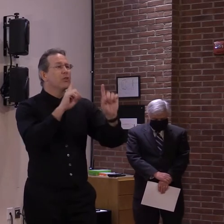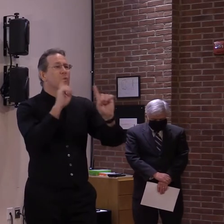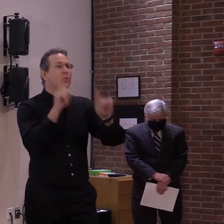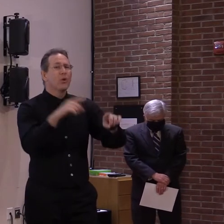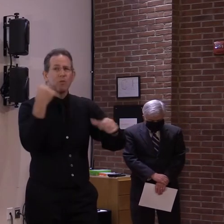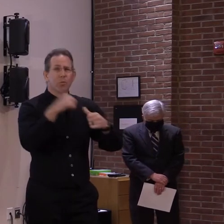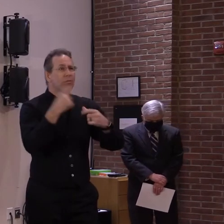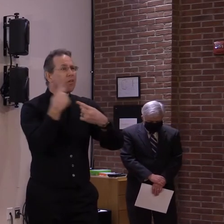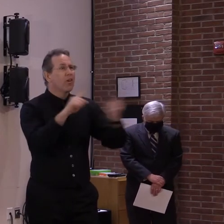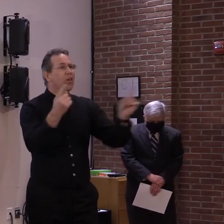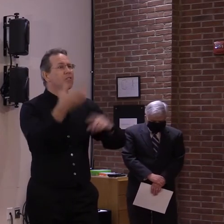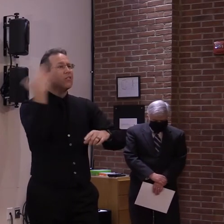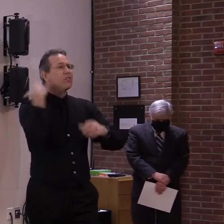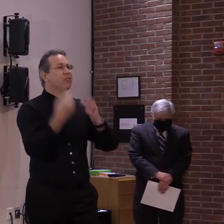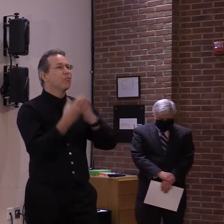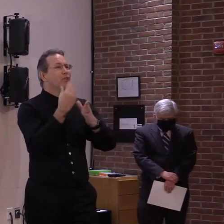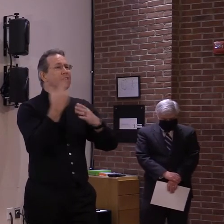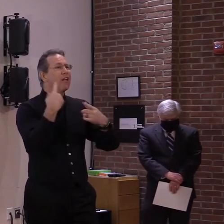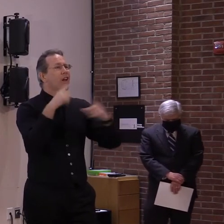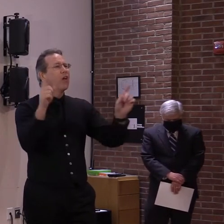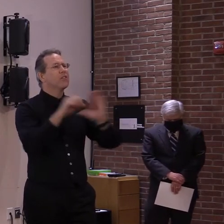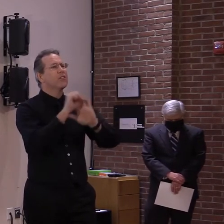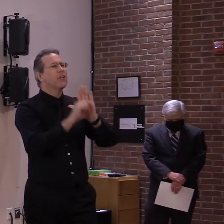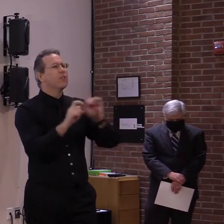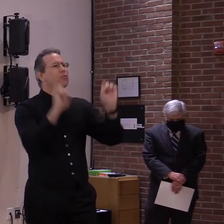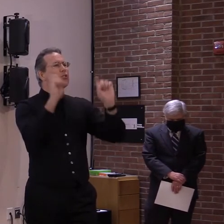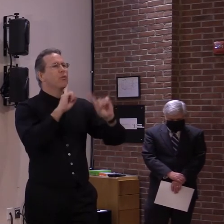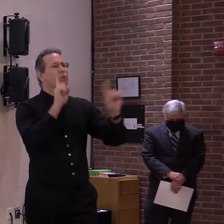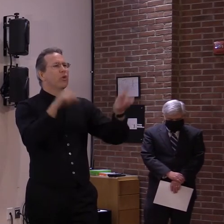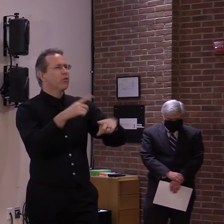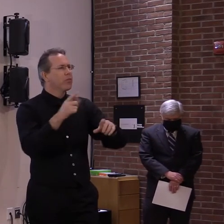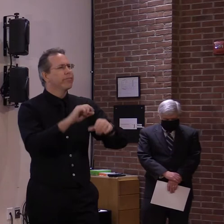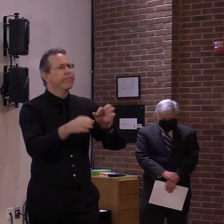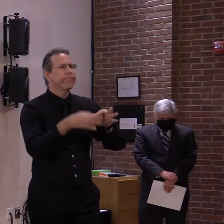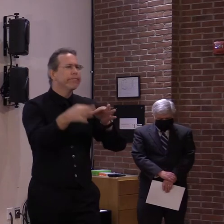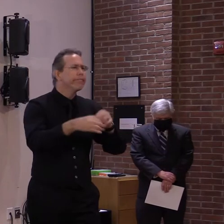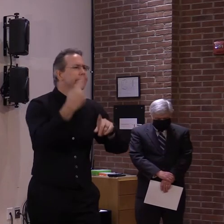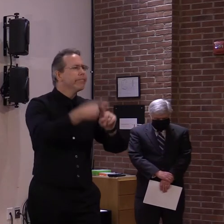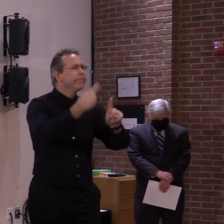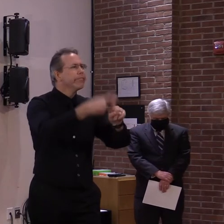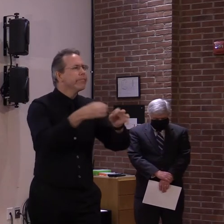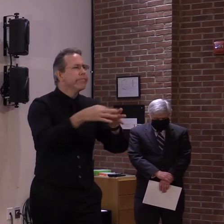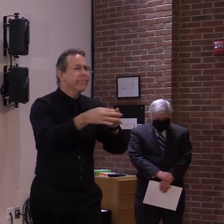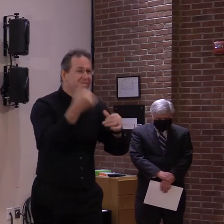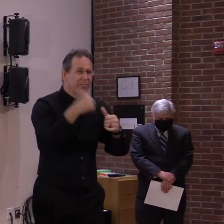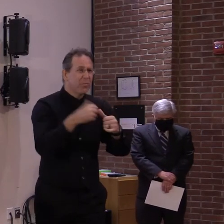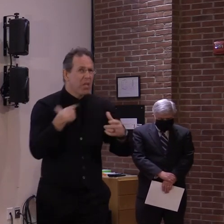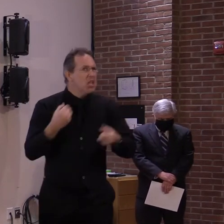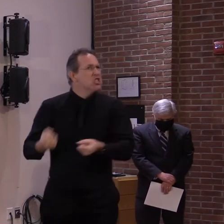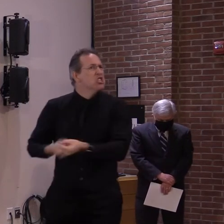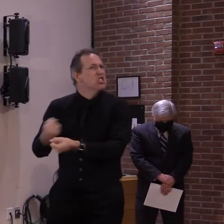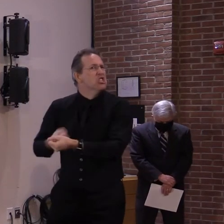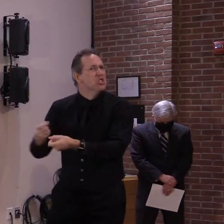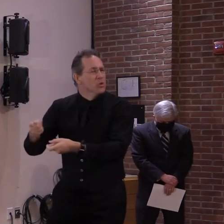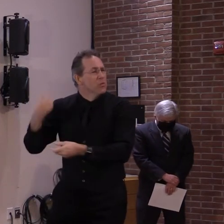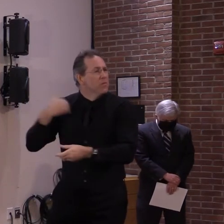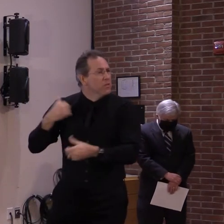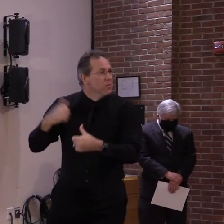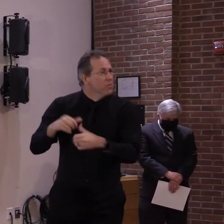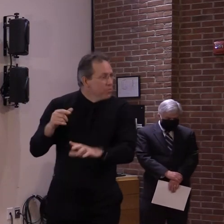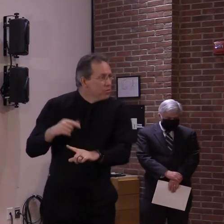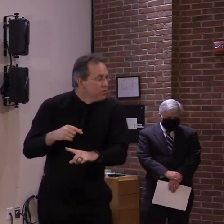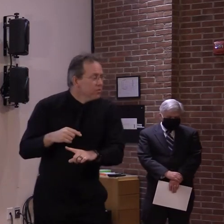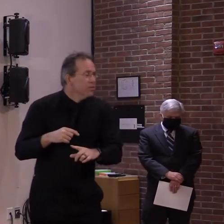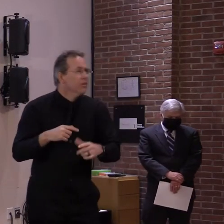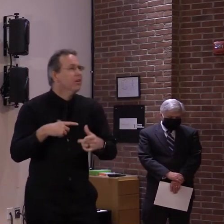one of the things that you said at the time was that the alternative was having to go to the legislature all the time. Um, it